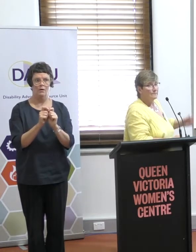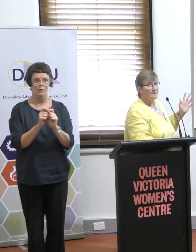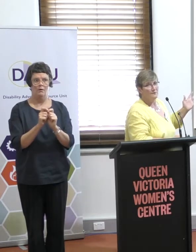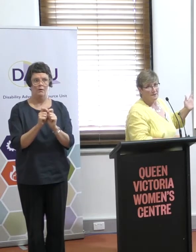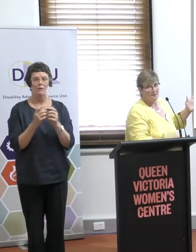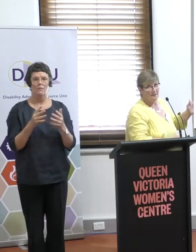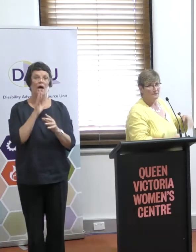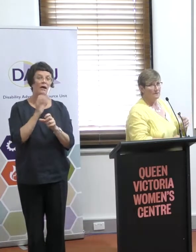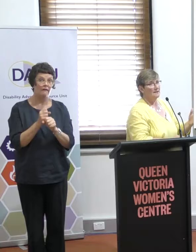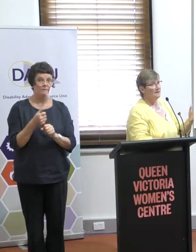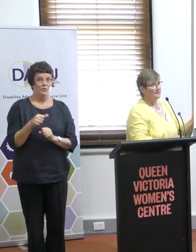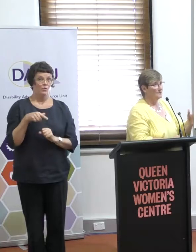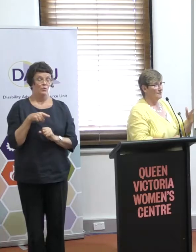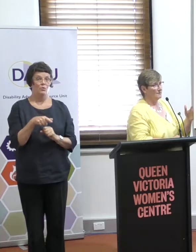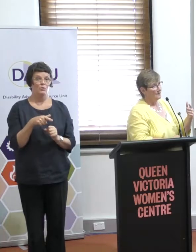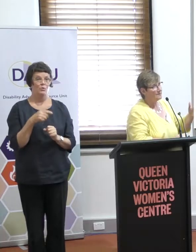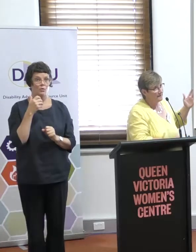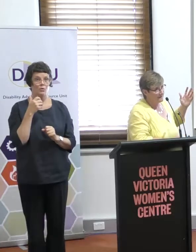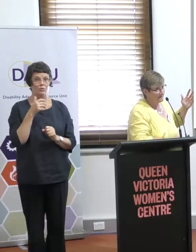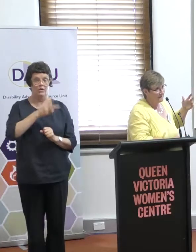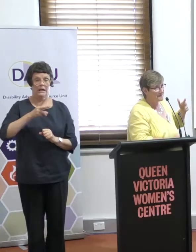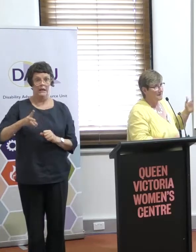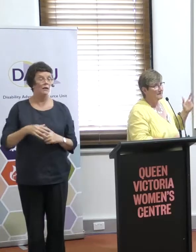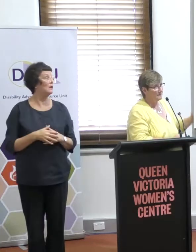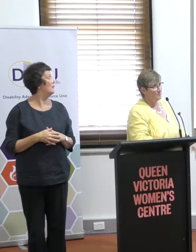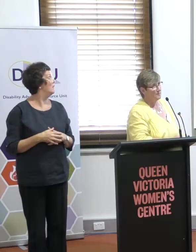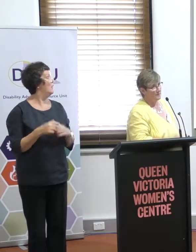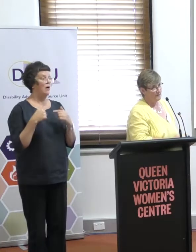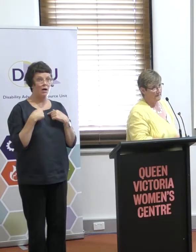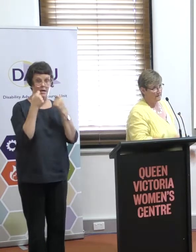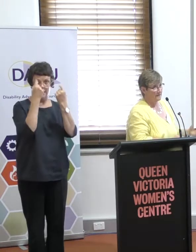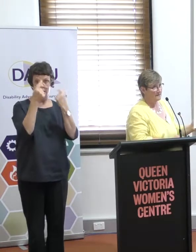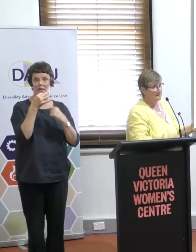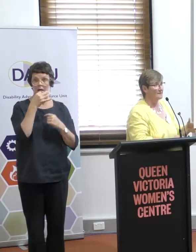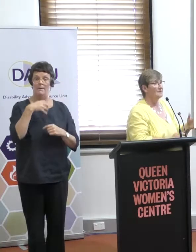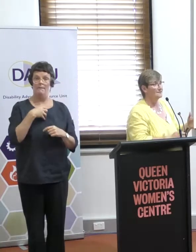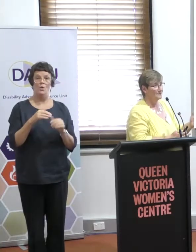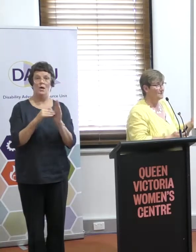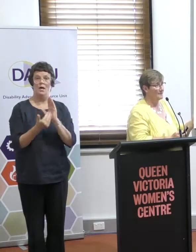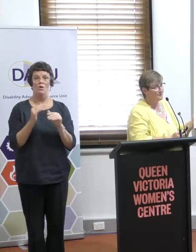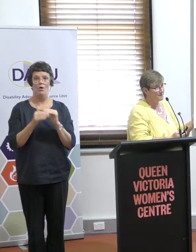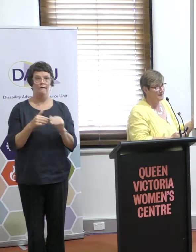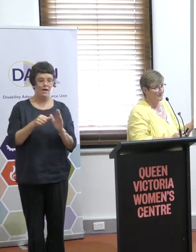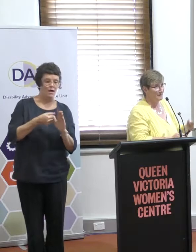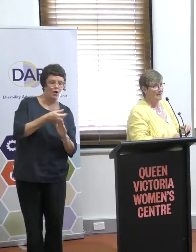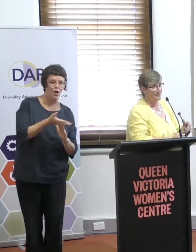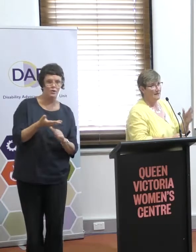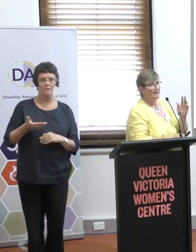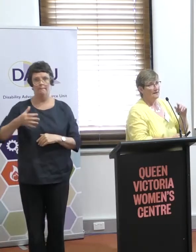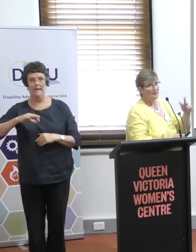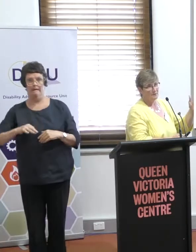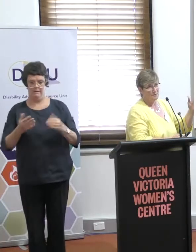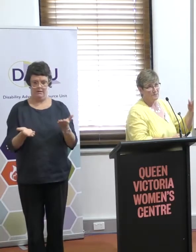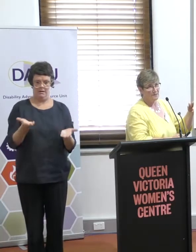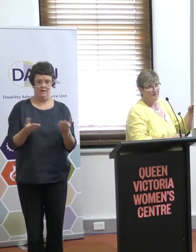So governments use it. And you'll see, know, now that I understand a little bit more about cost-benefit analyses, I see it, I do see it all the time in the paper.